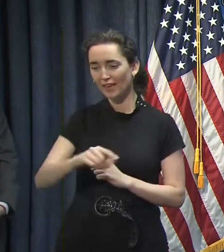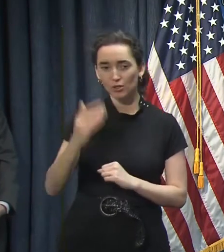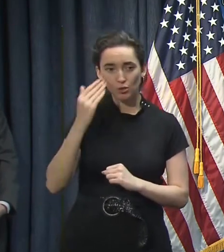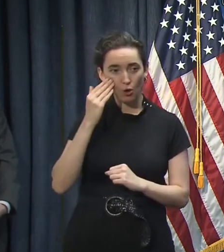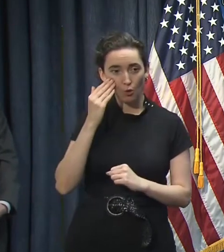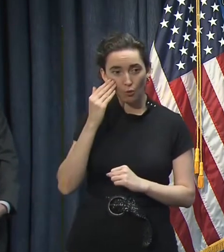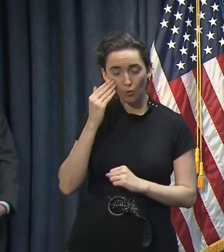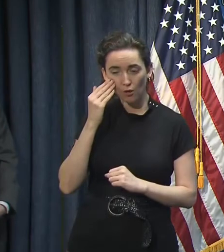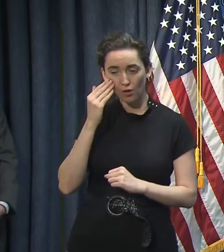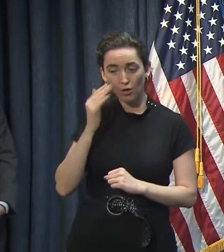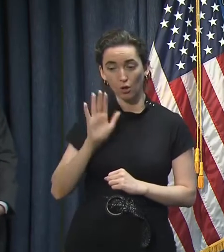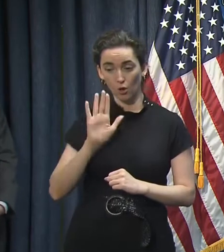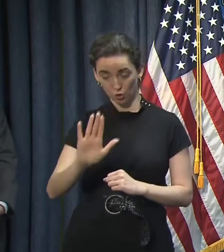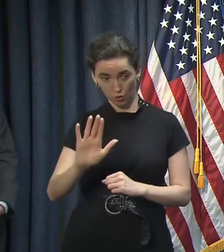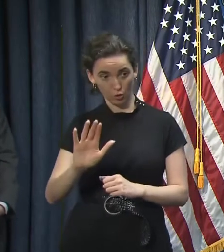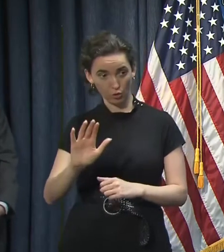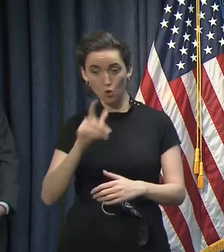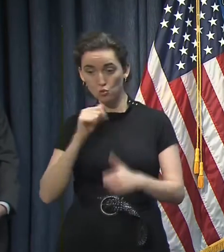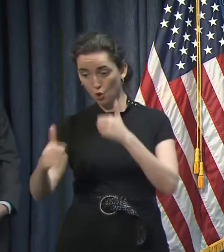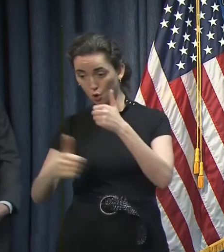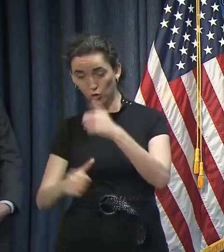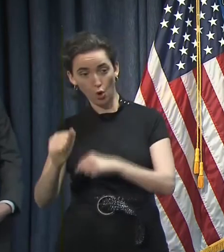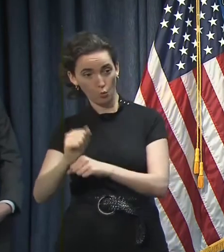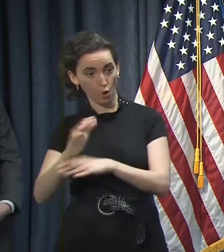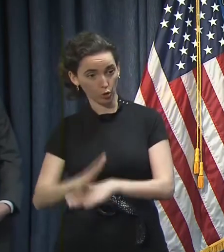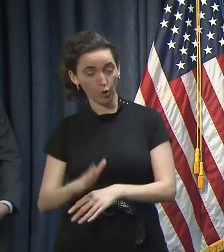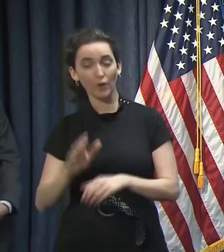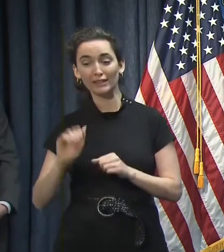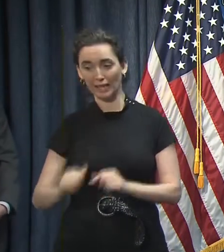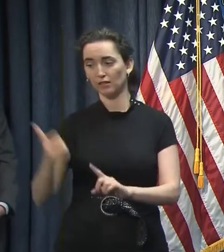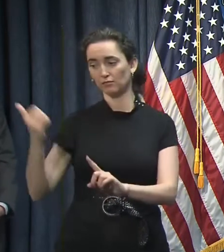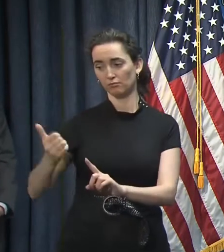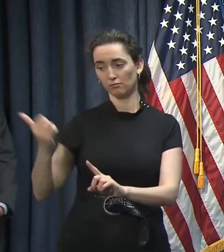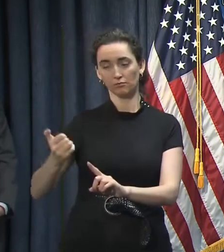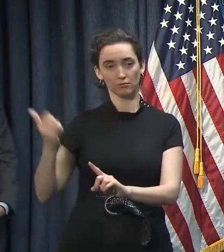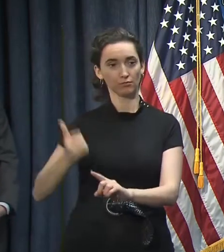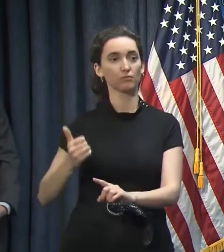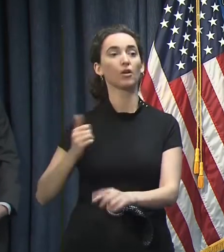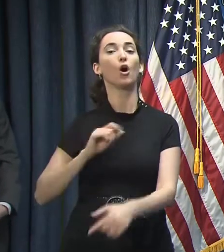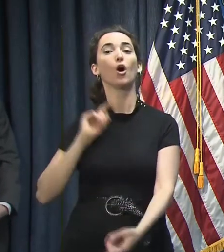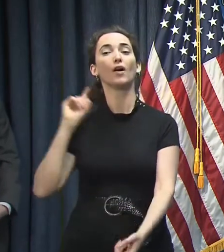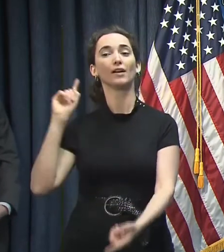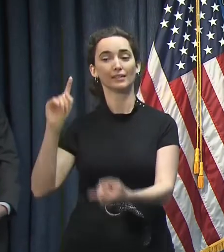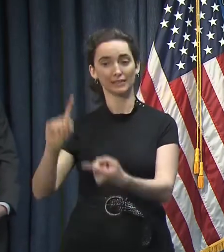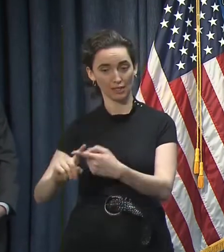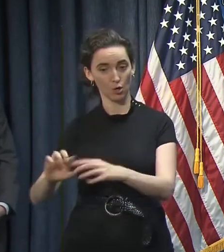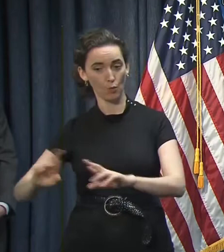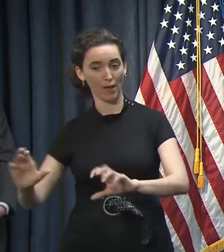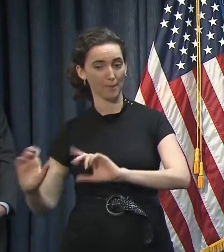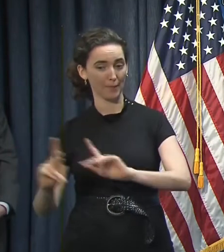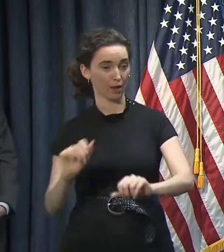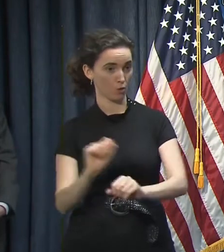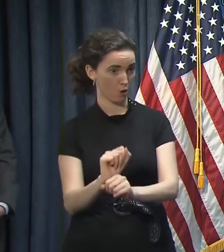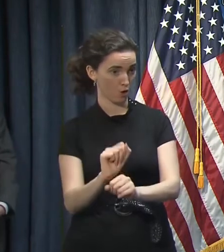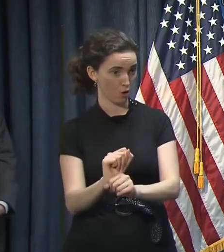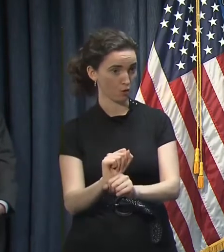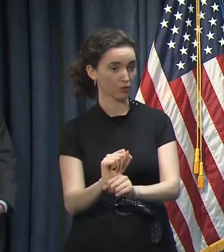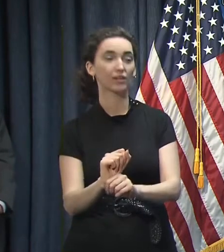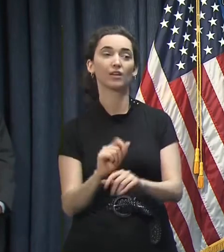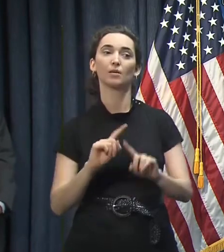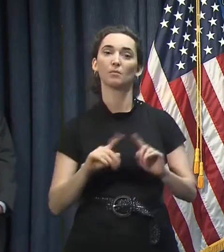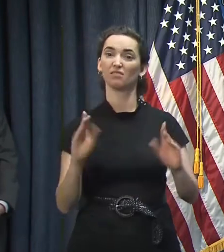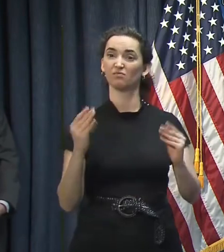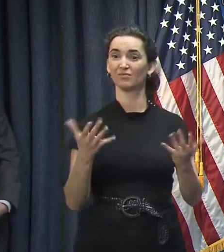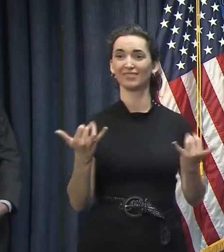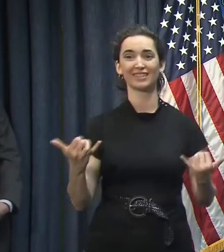employees can receive unemployment compensation until such time as they can go back to work and so forth. But it is a